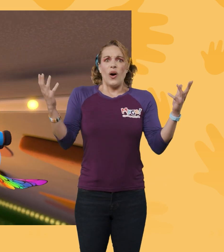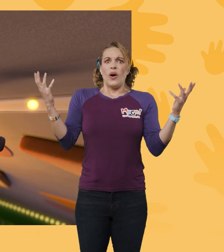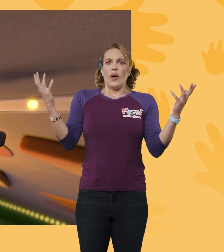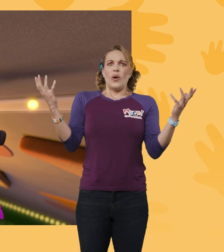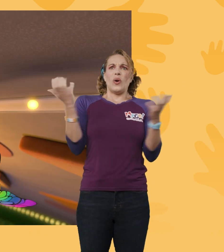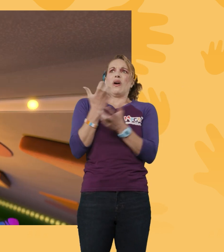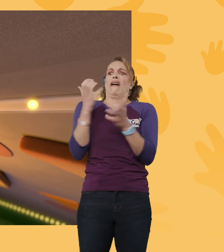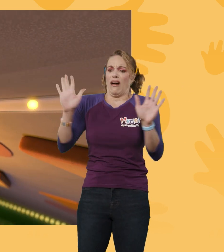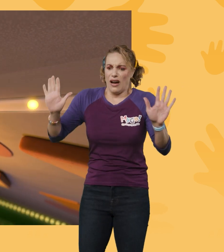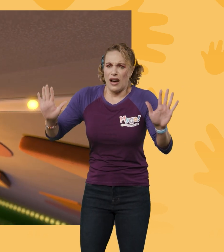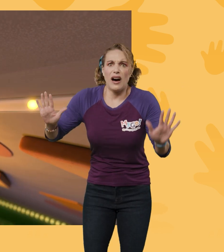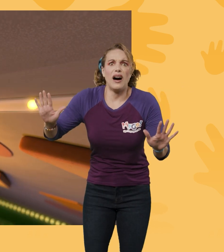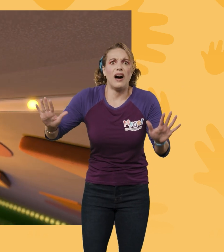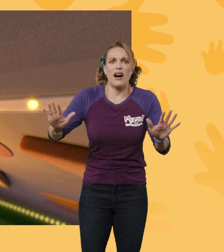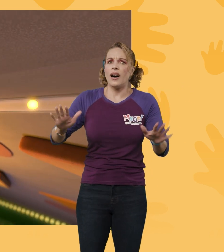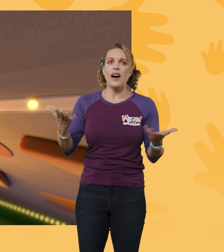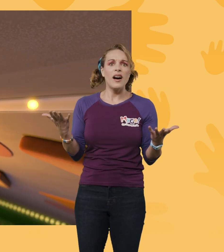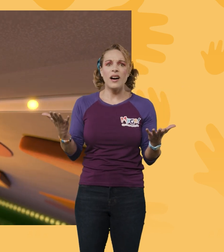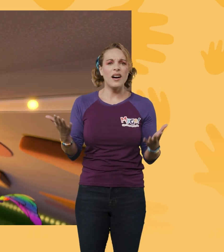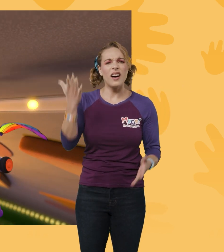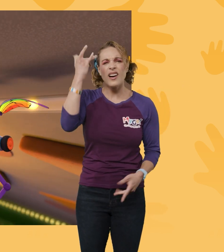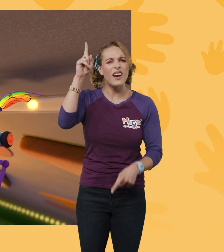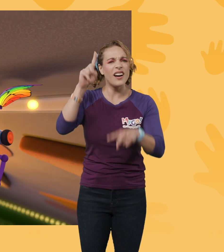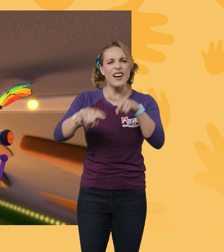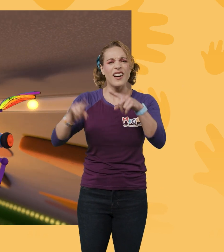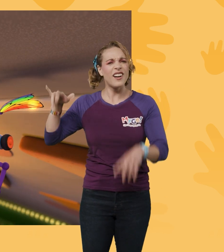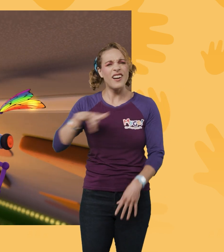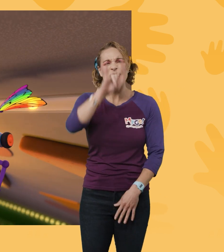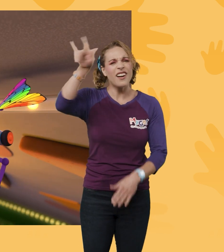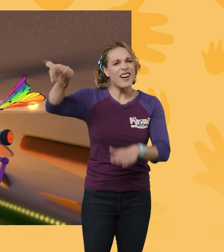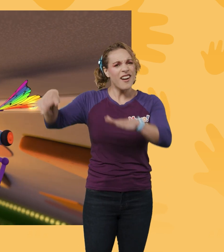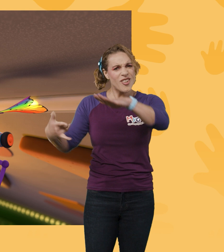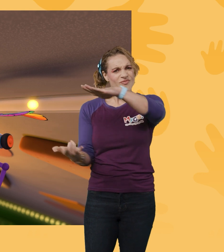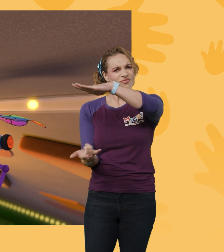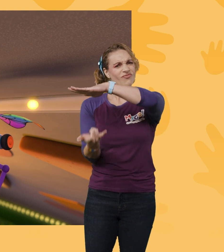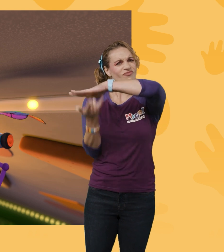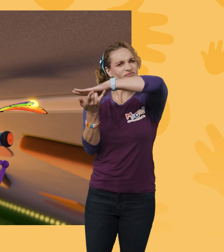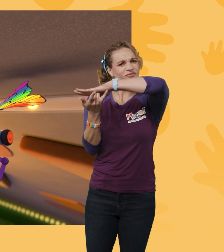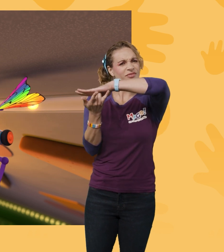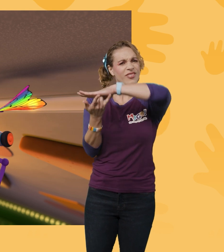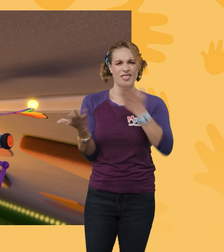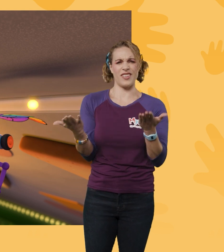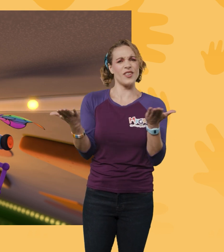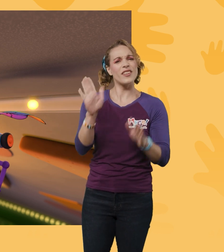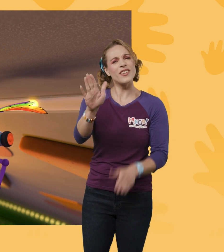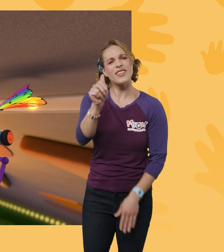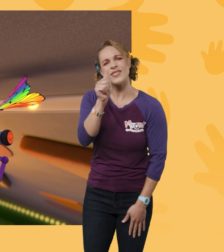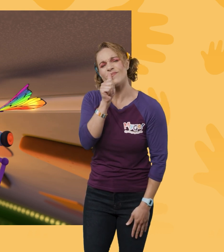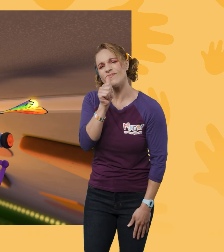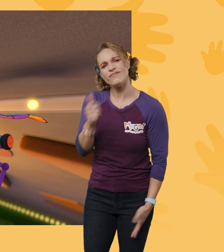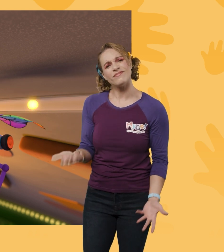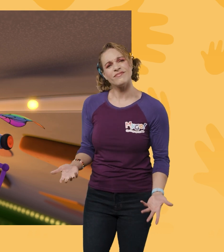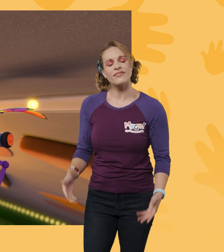Whoa! Why can't the Blippi-mobile stand on the ceiling too? What's the trick?